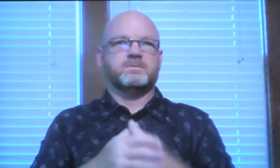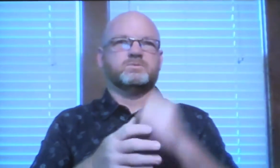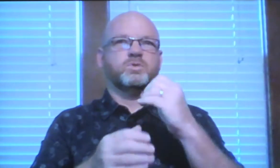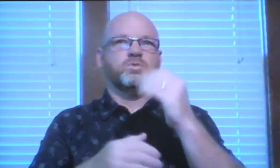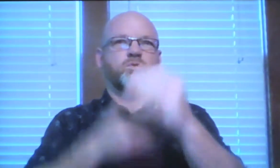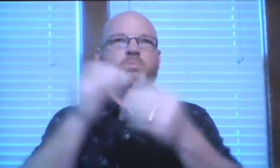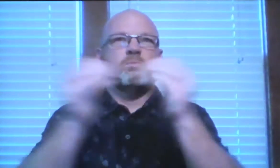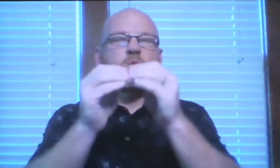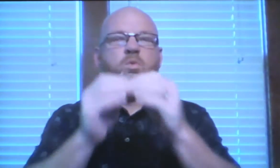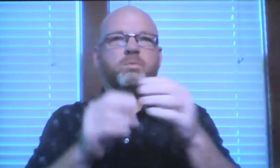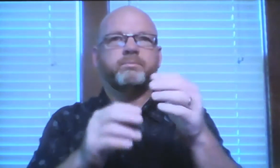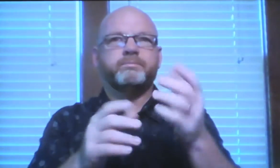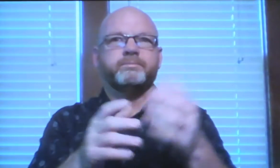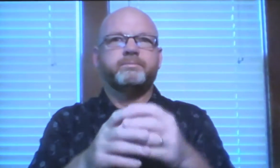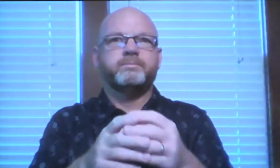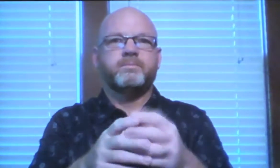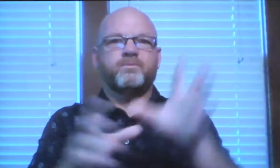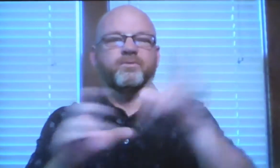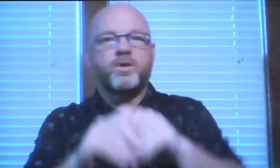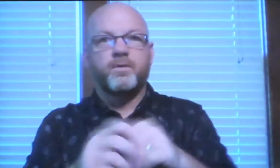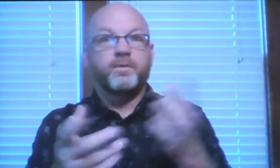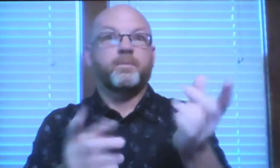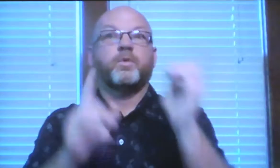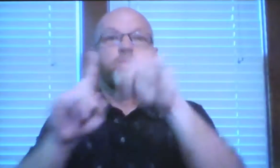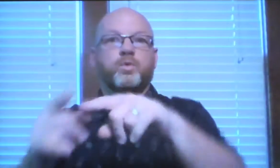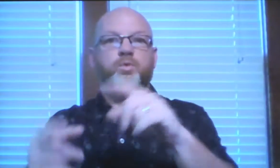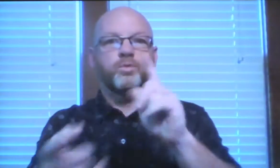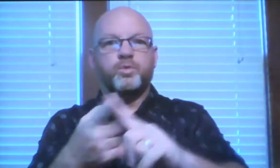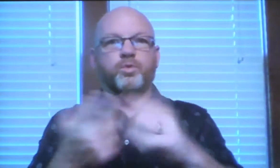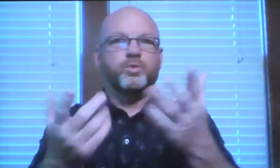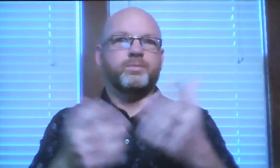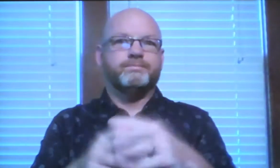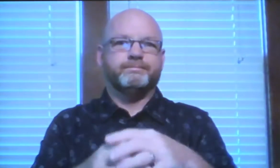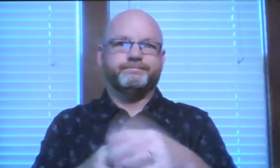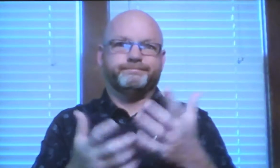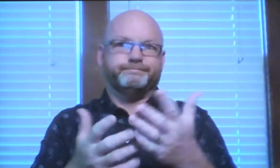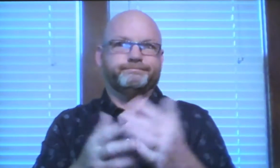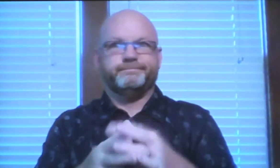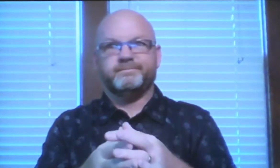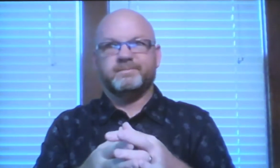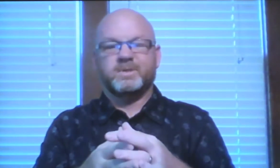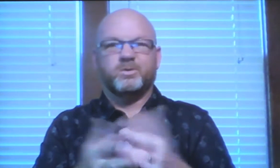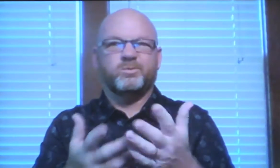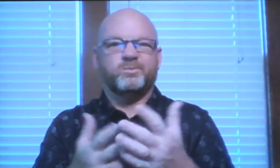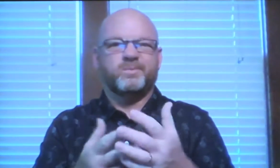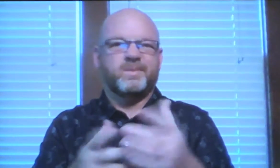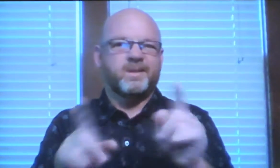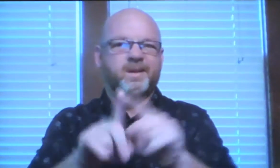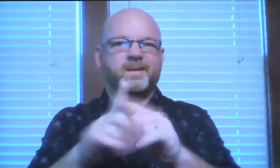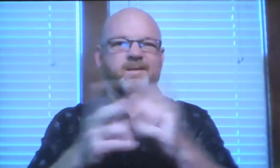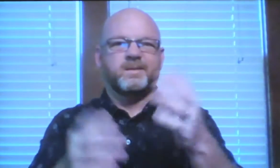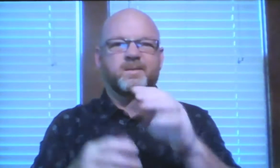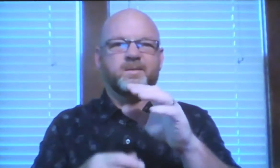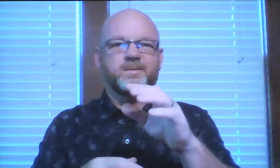me. Now I need more and more. Now maybe I'm going to go somewhere,